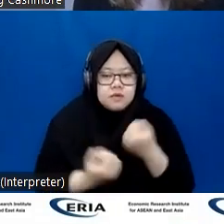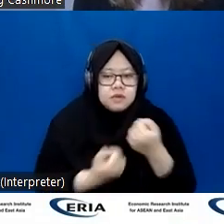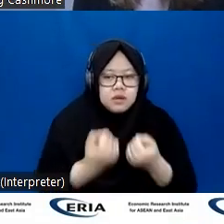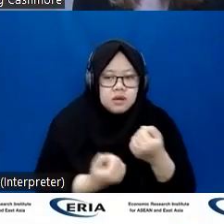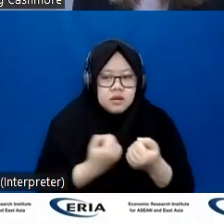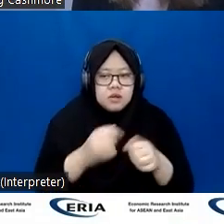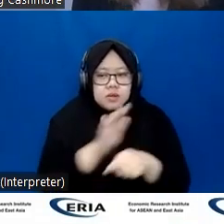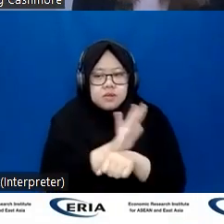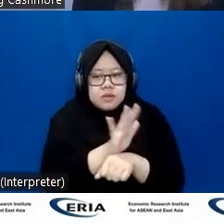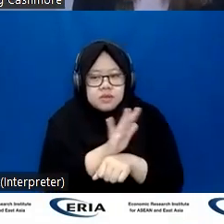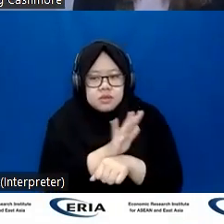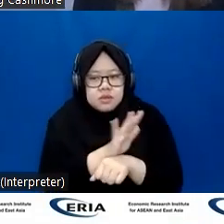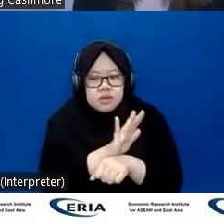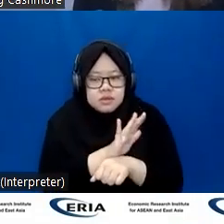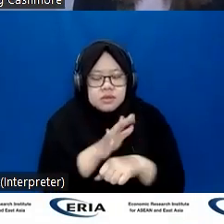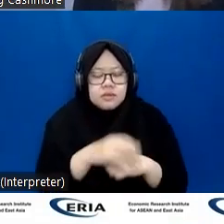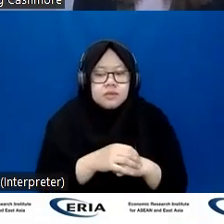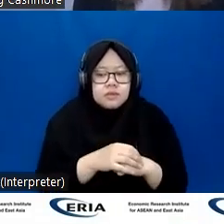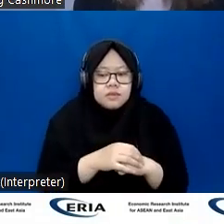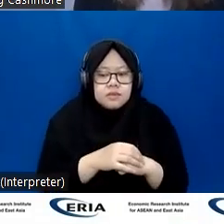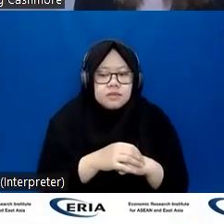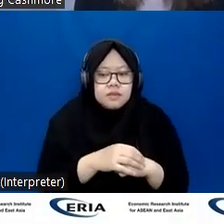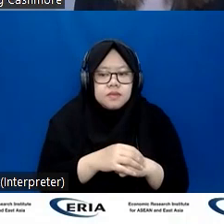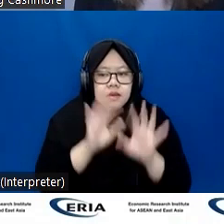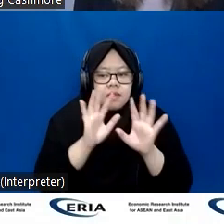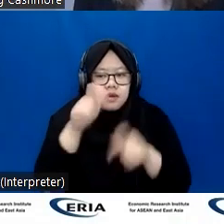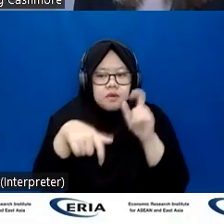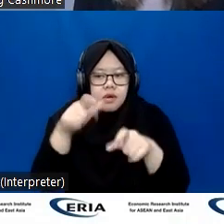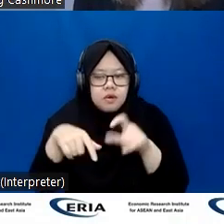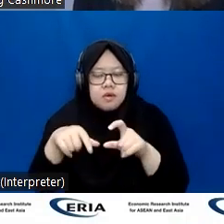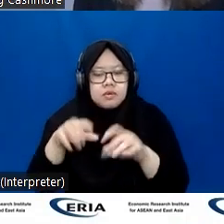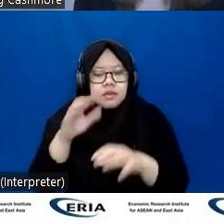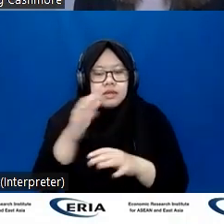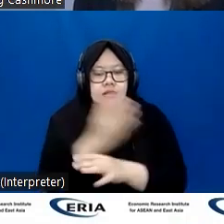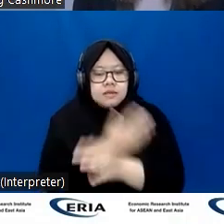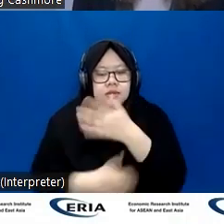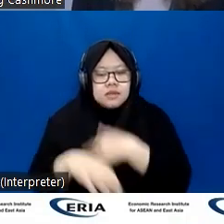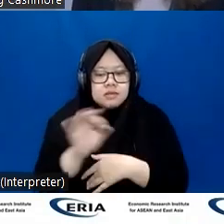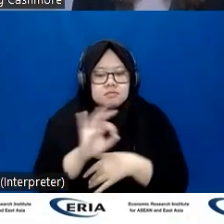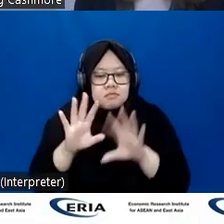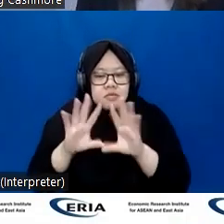around that need and employ people with disabilities to corner that market.